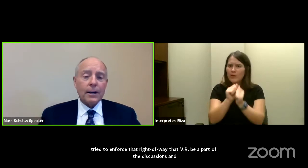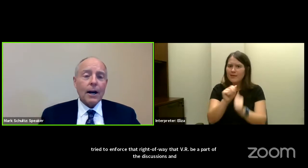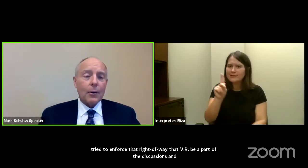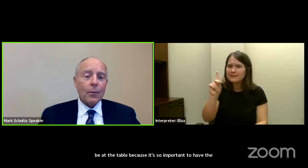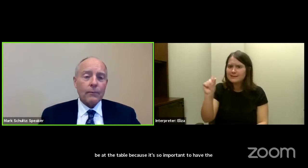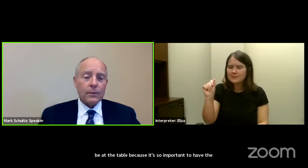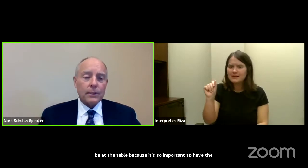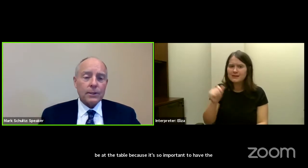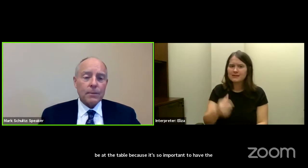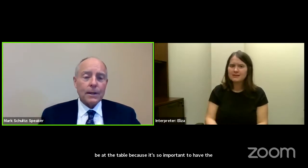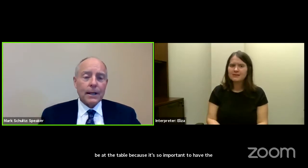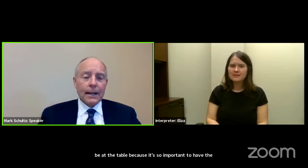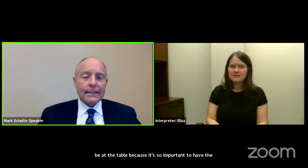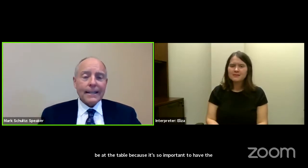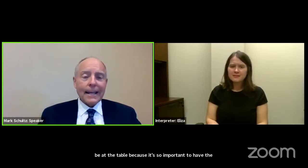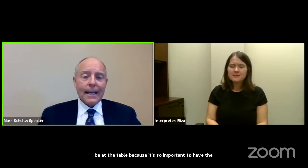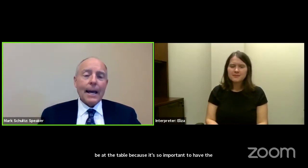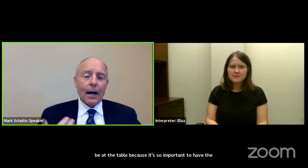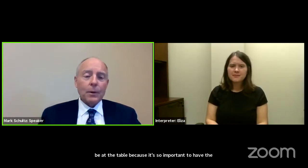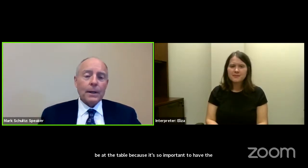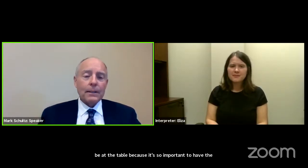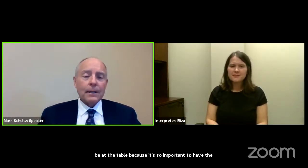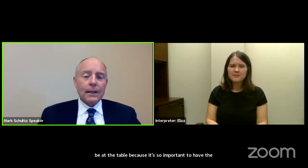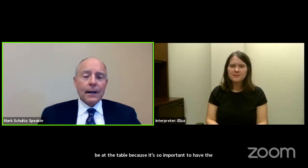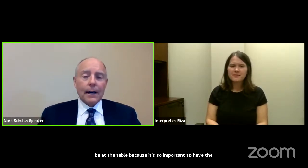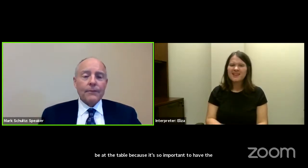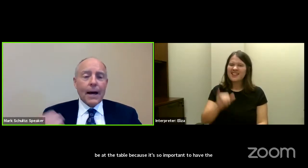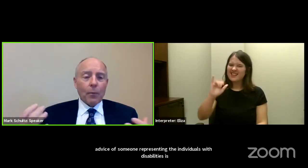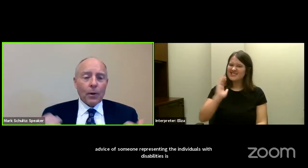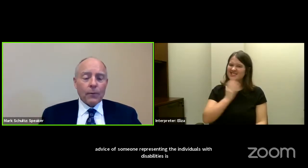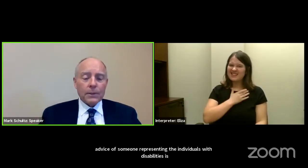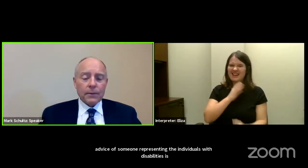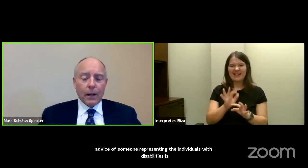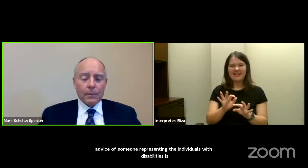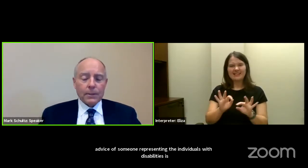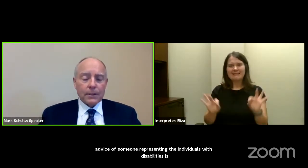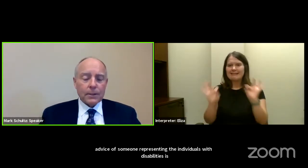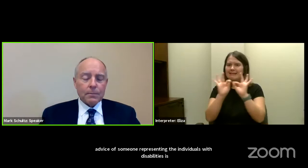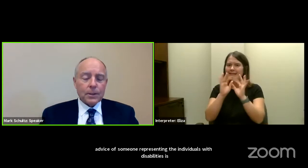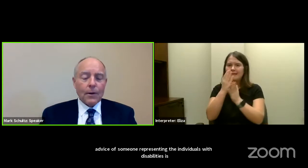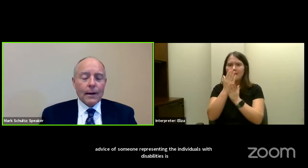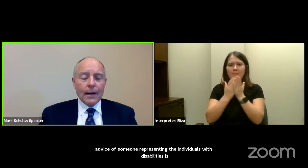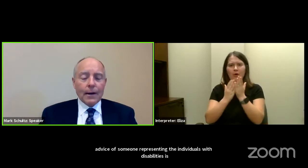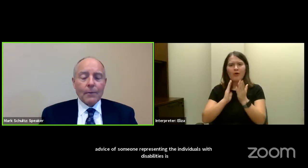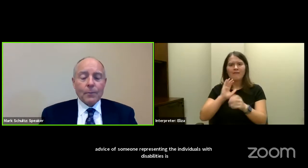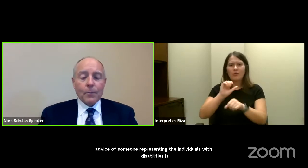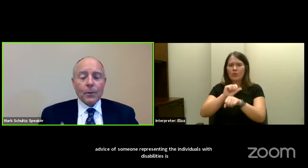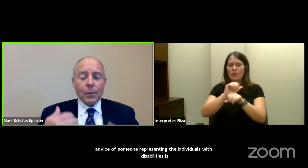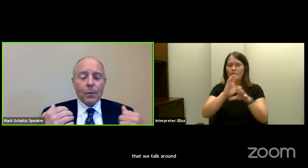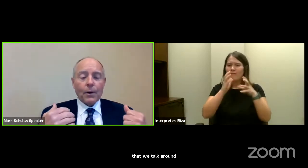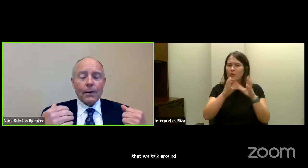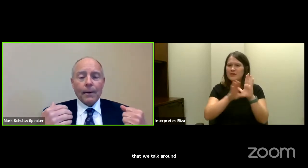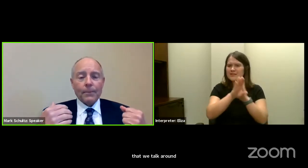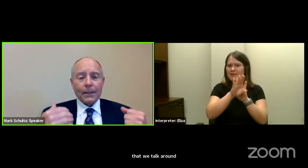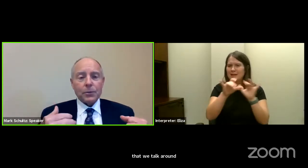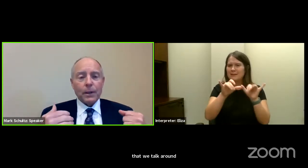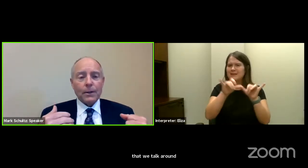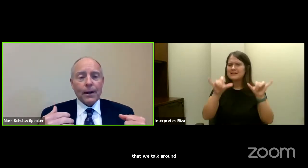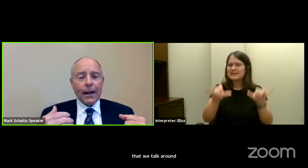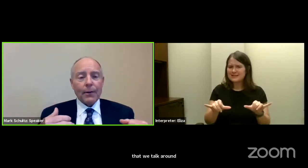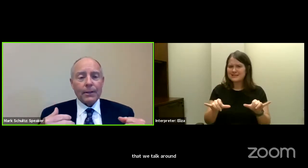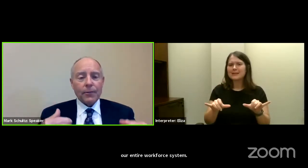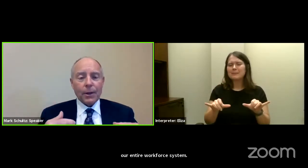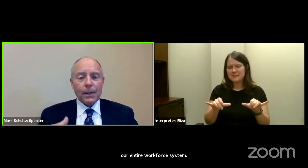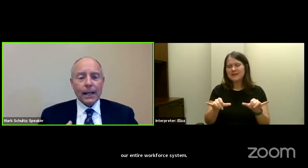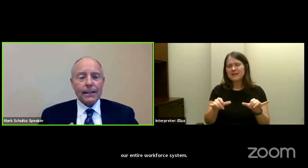about our entire workforce system. It's a key element of that workforce development system. So that's